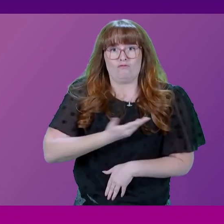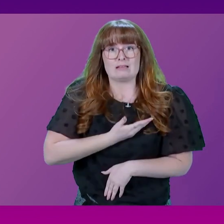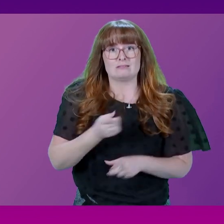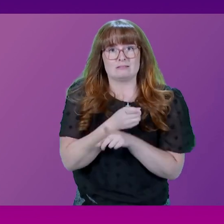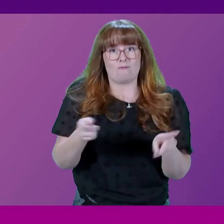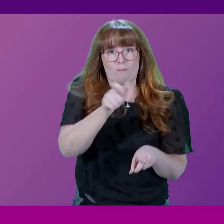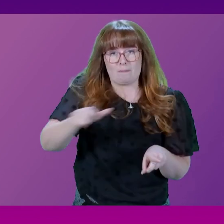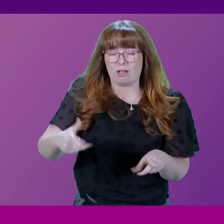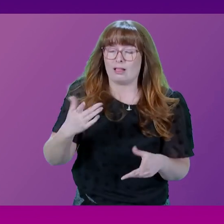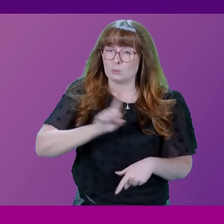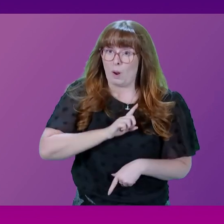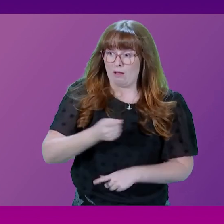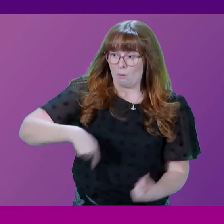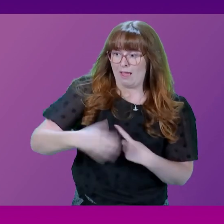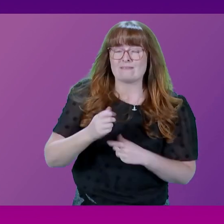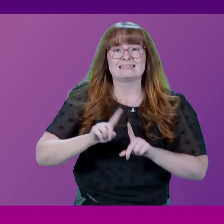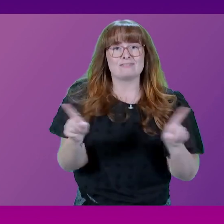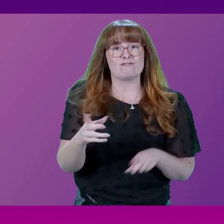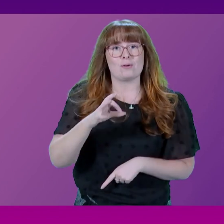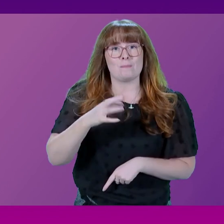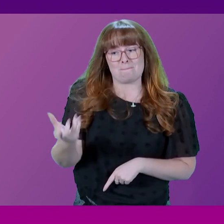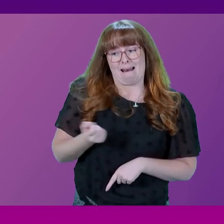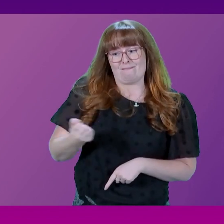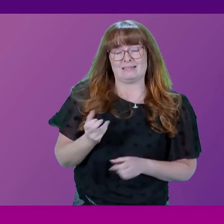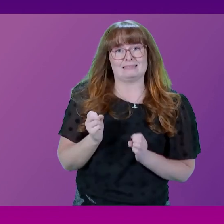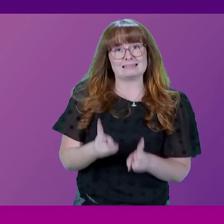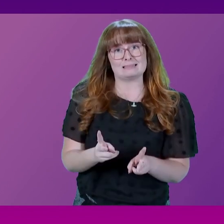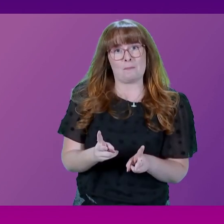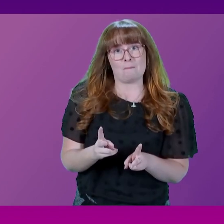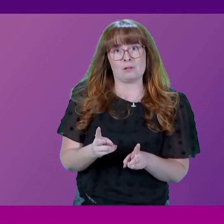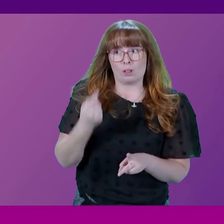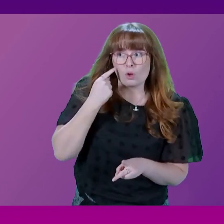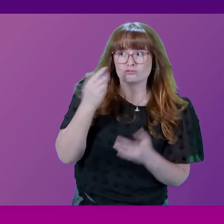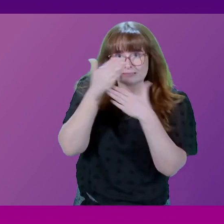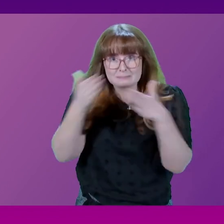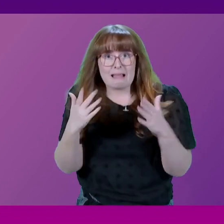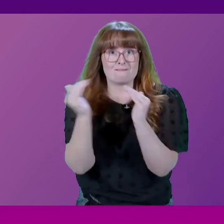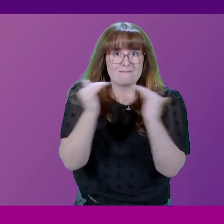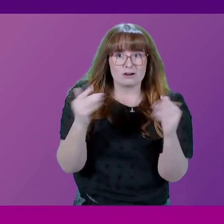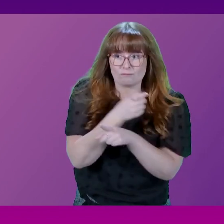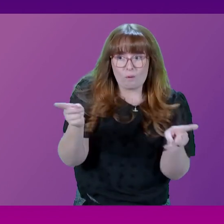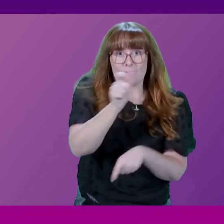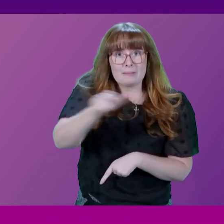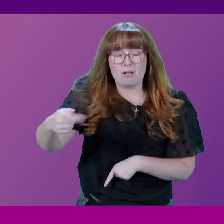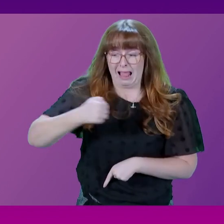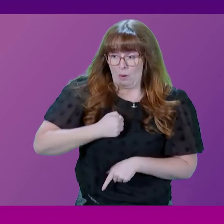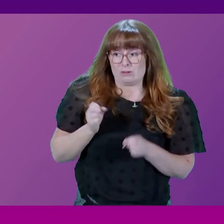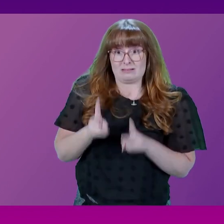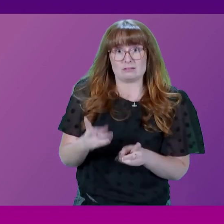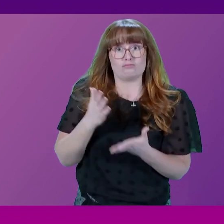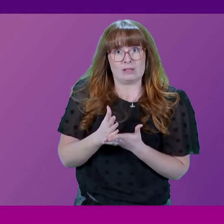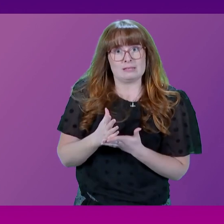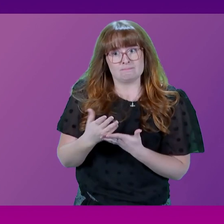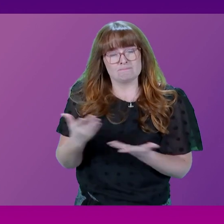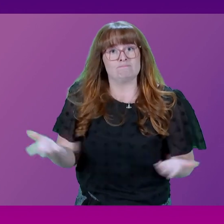radically different benefit system built on dignity, built on fairness, built on respect. Our system vigorously promotes benefit